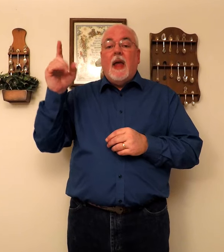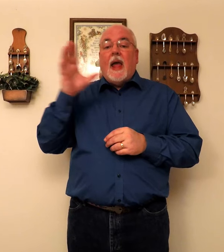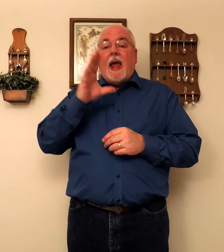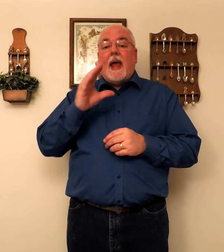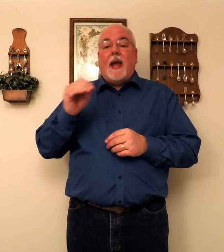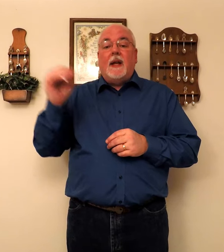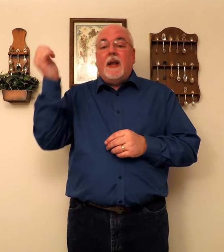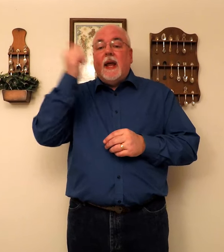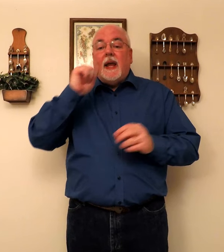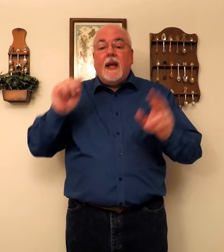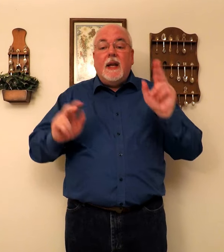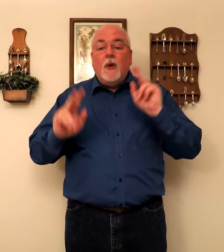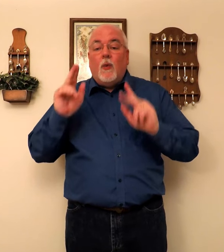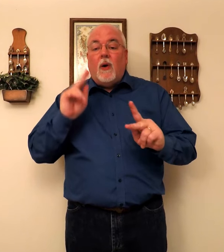And. Anyone.